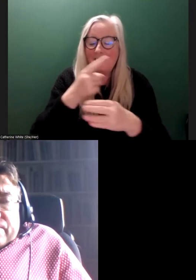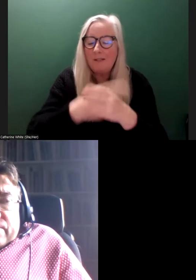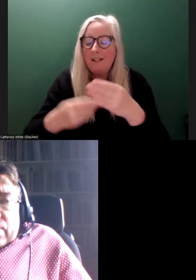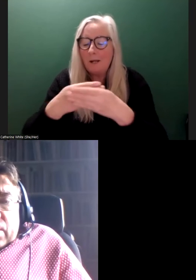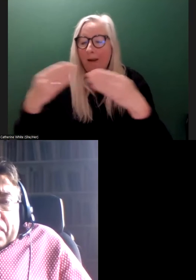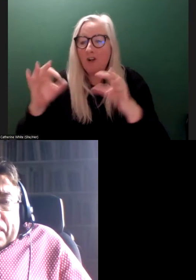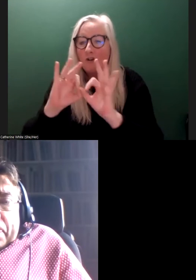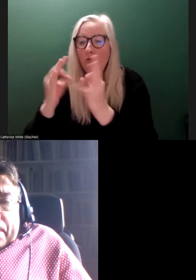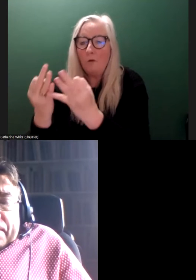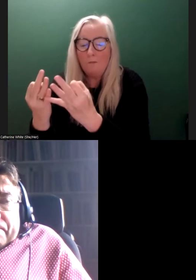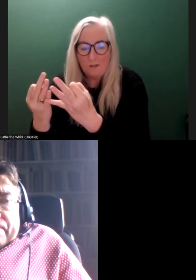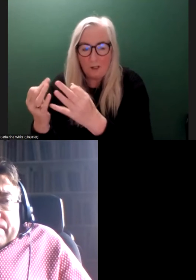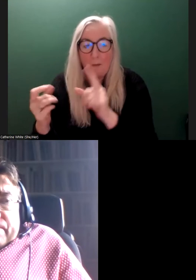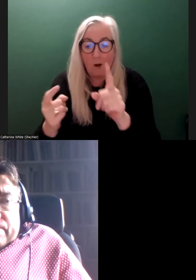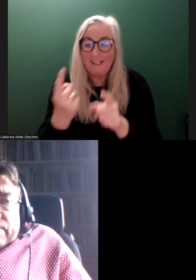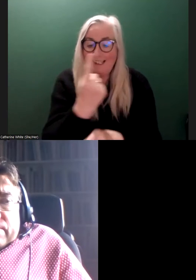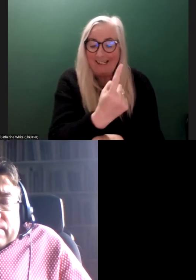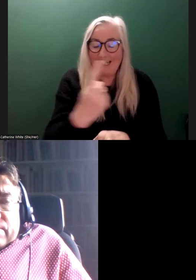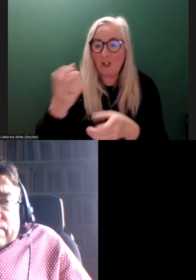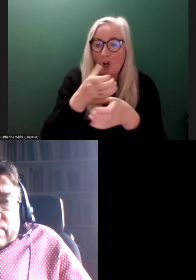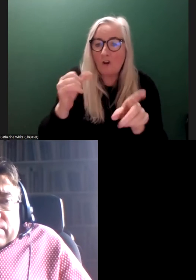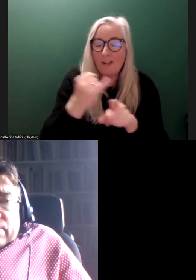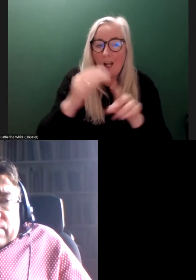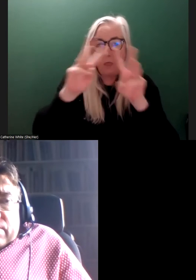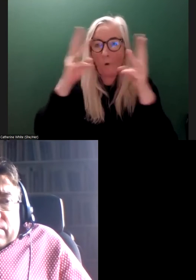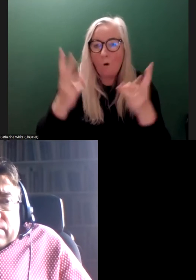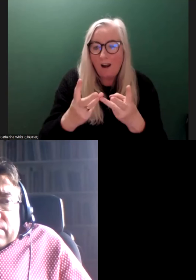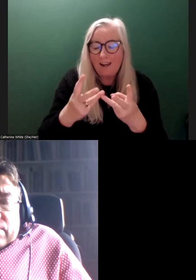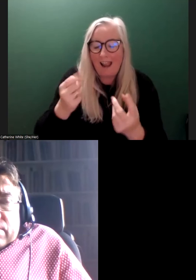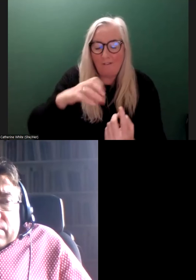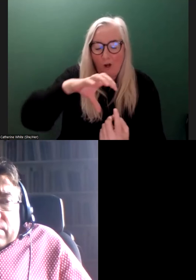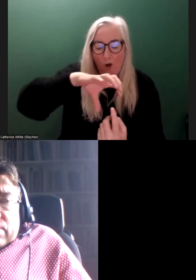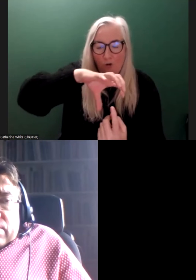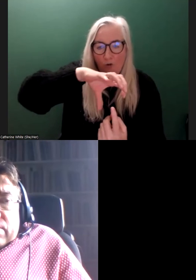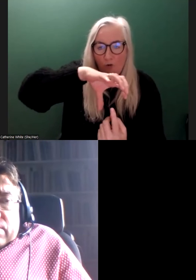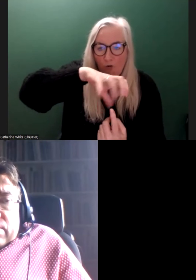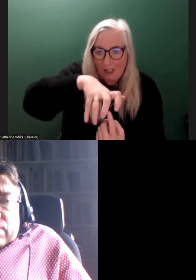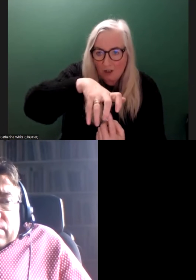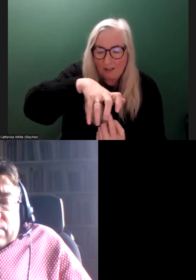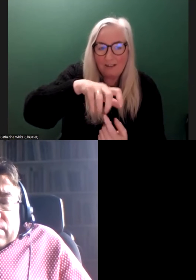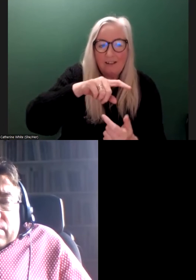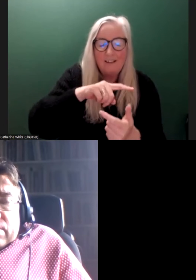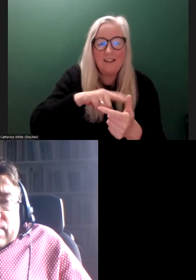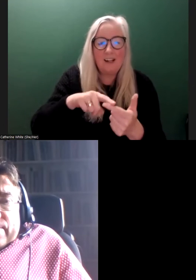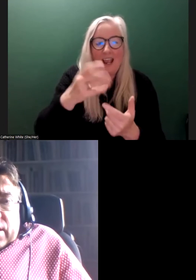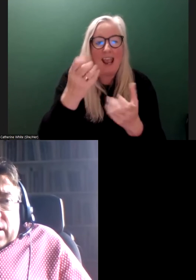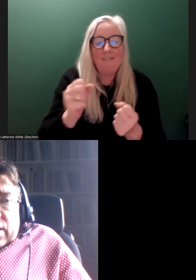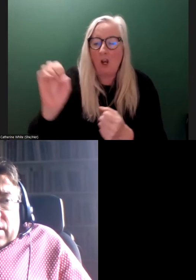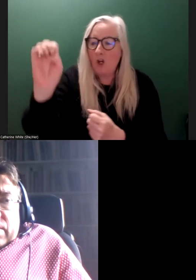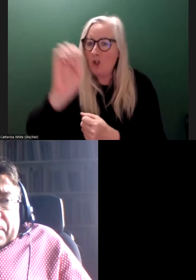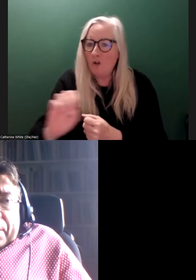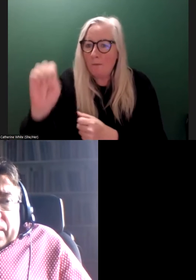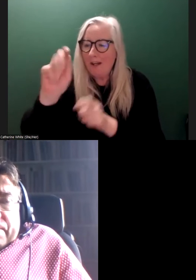it works is that each country in the world feeds into either a regional space. So, for instance, you'd have the European